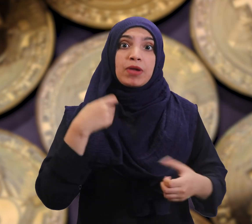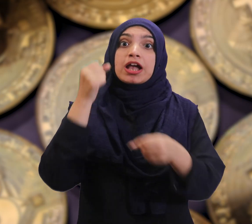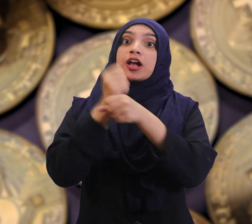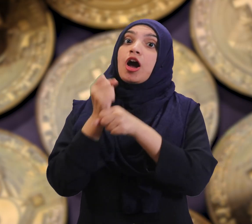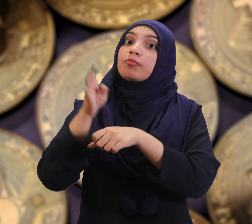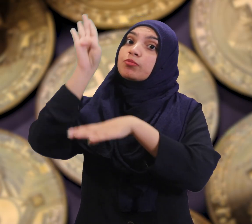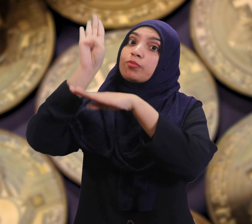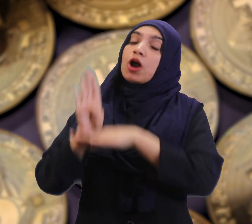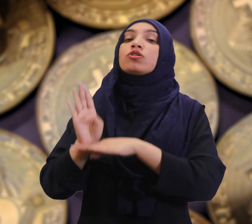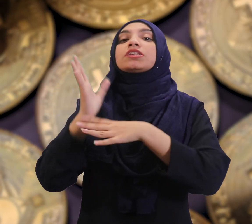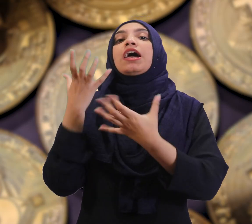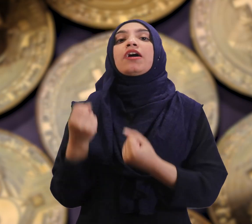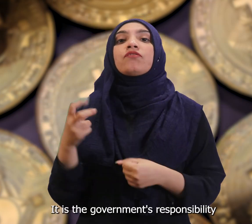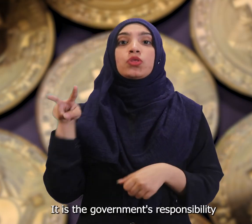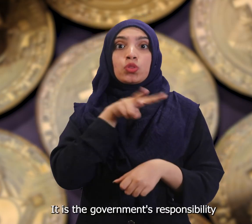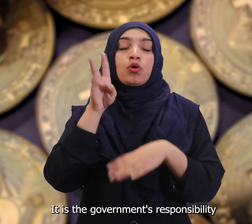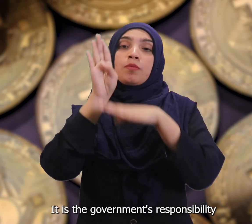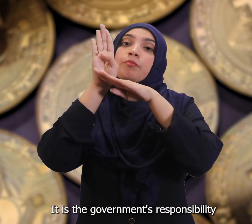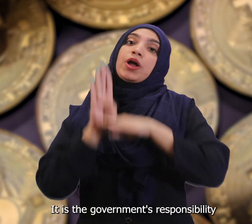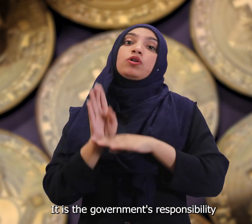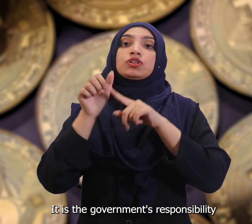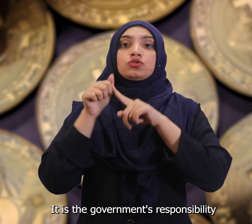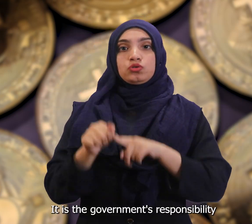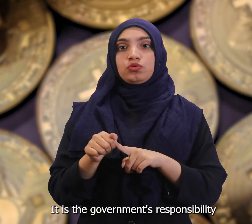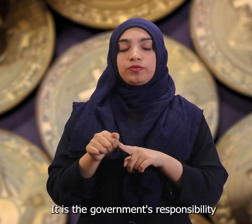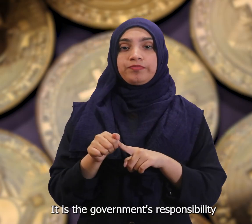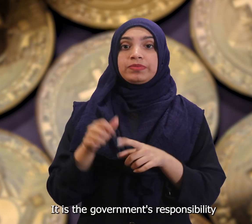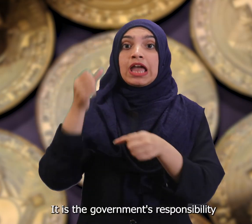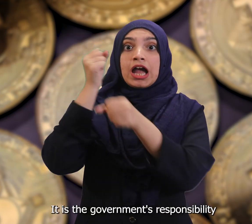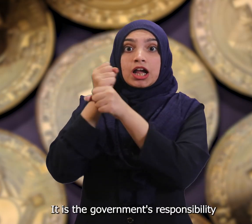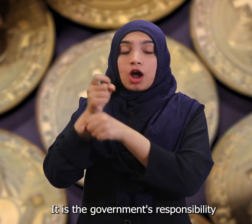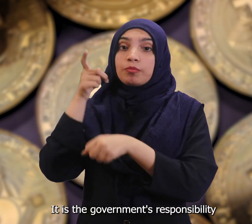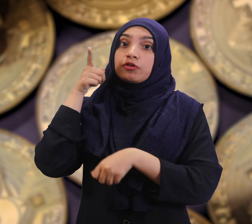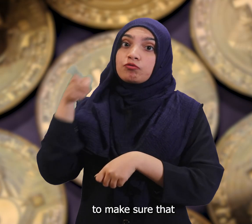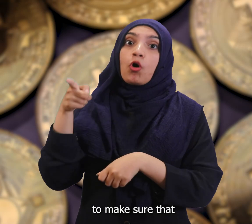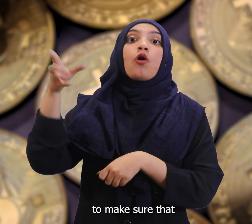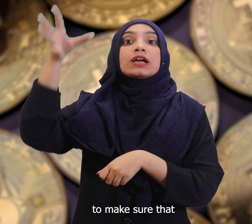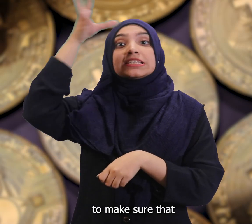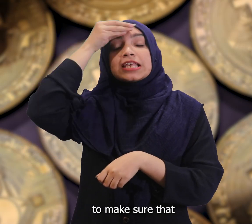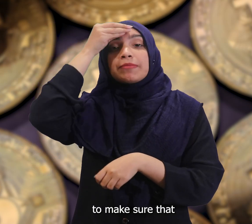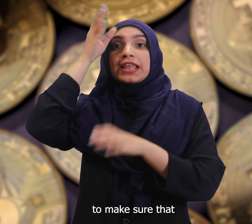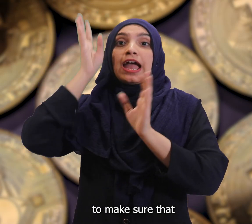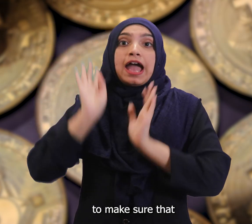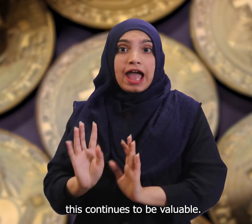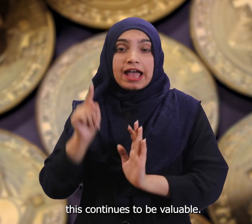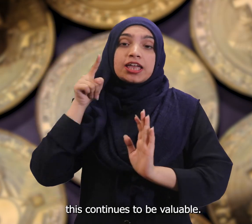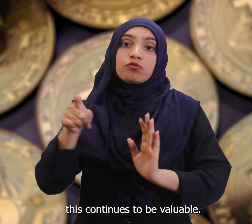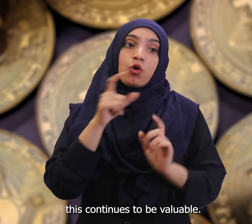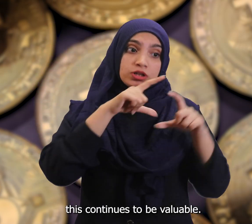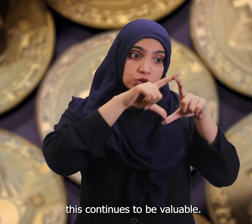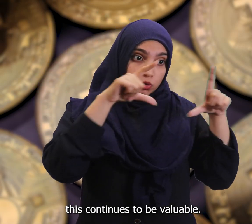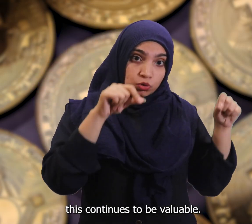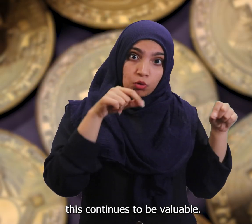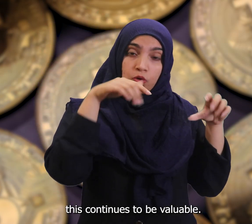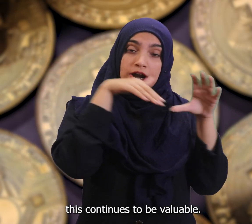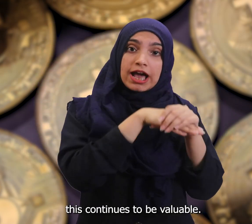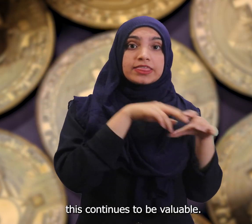It is the government's responsibility to make sure that this continues to be valuable.